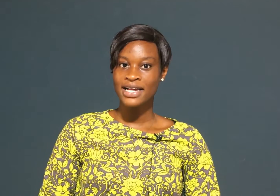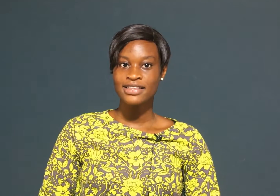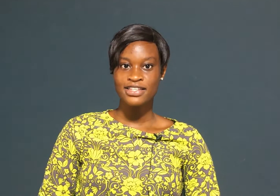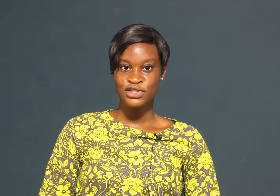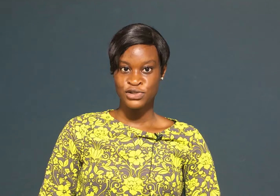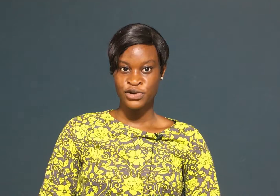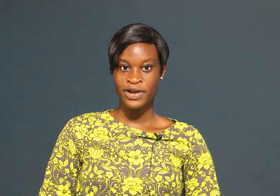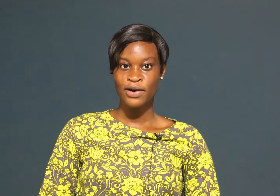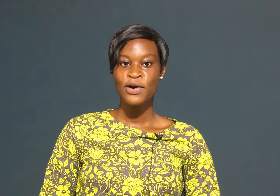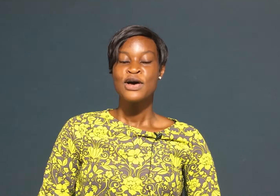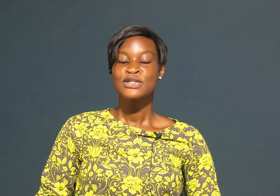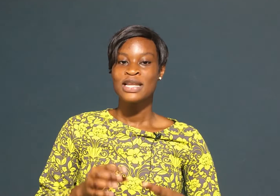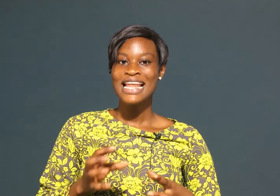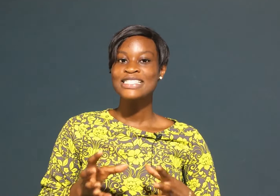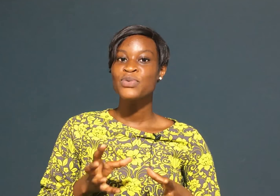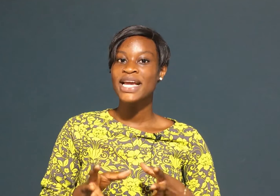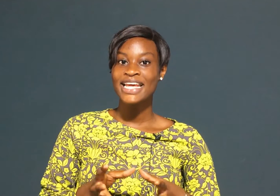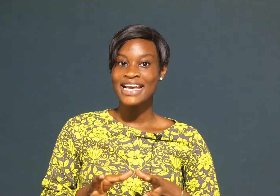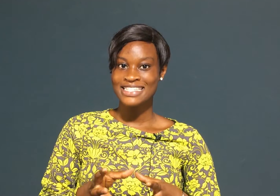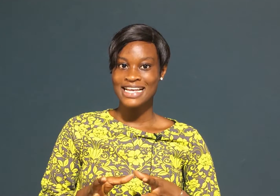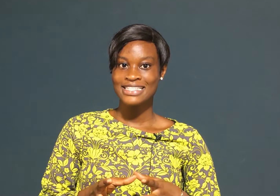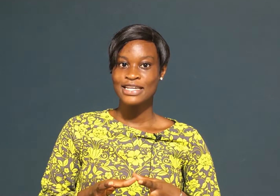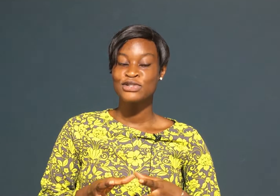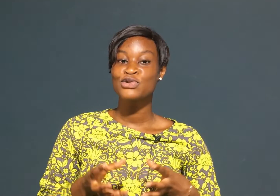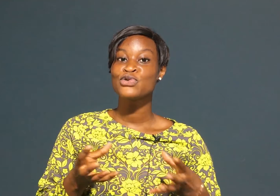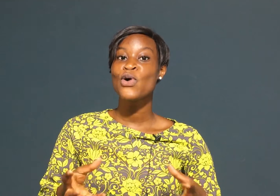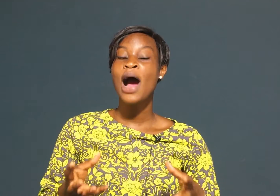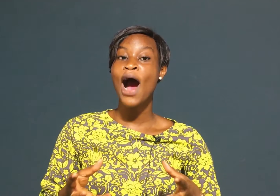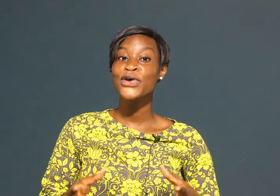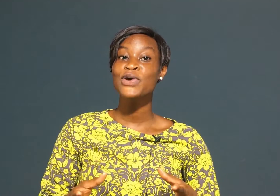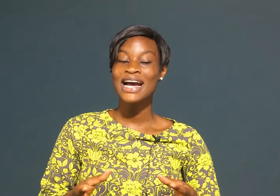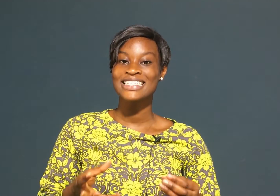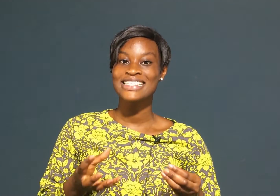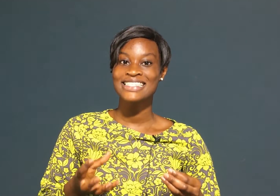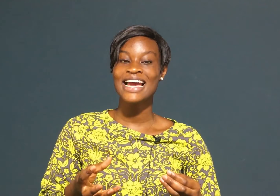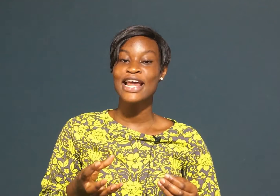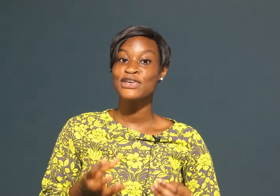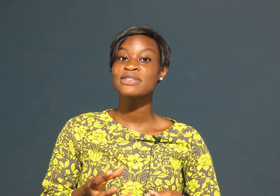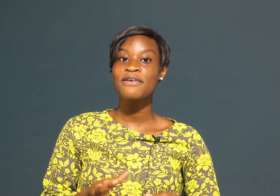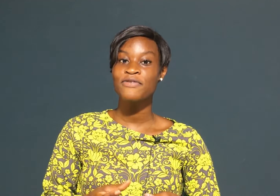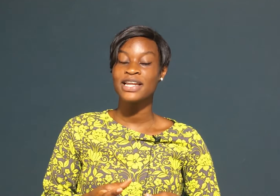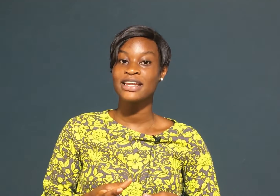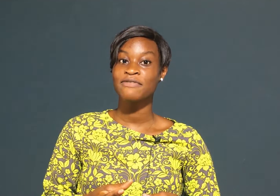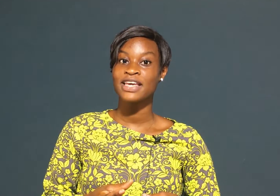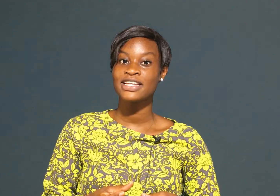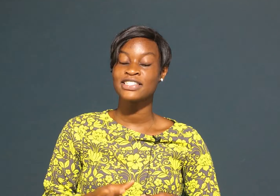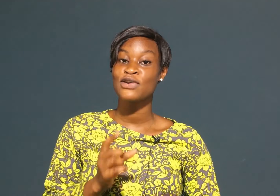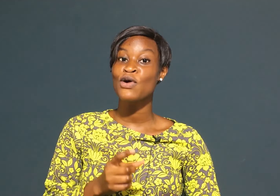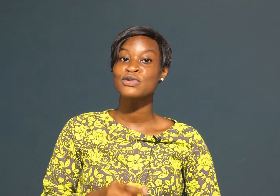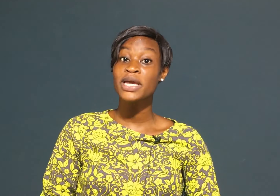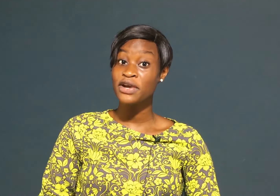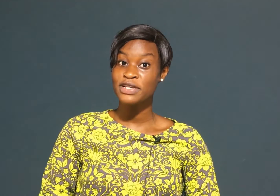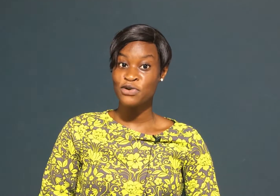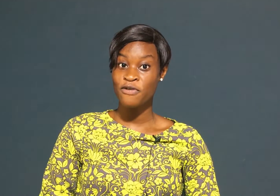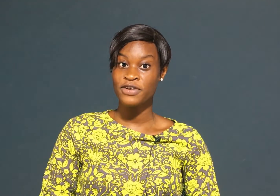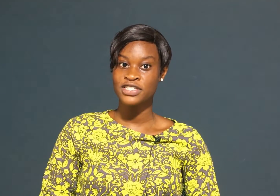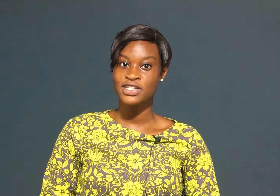this tutorial so let's quickly get started to know how you can design a user friendly navigation and also increase conversion